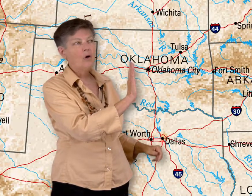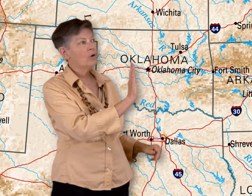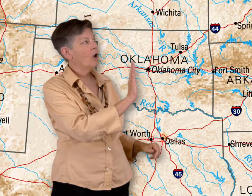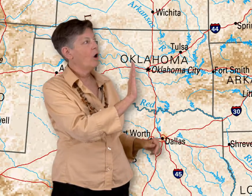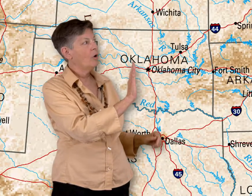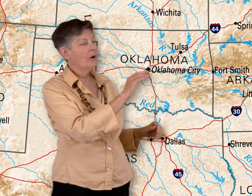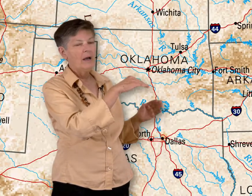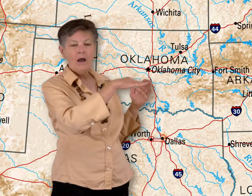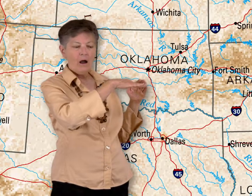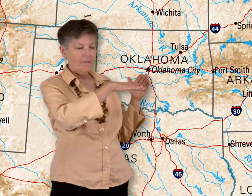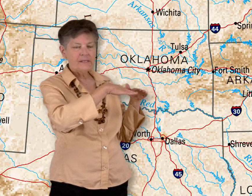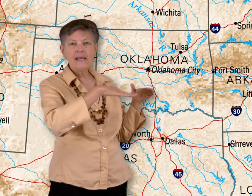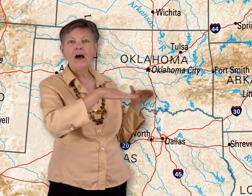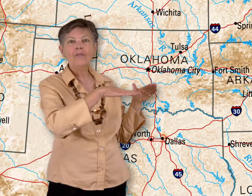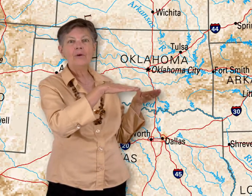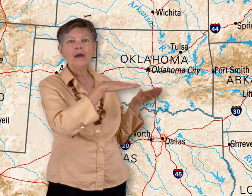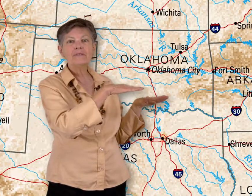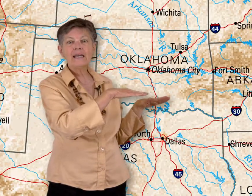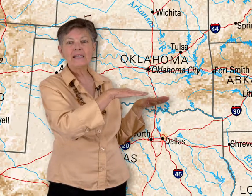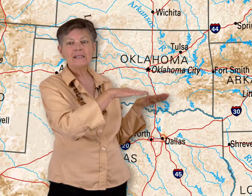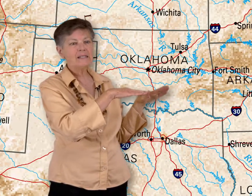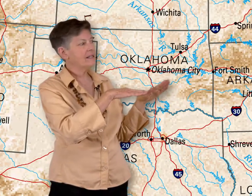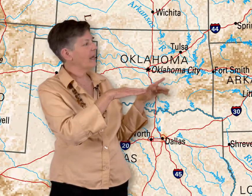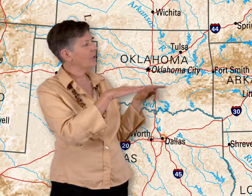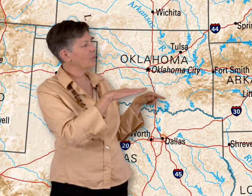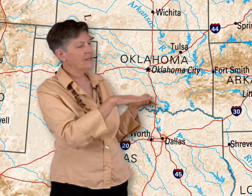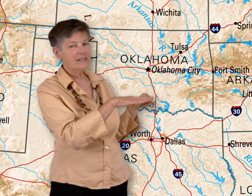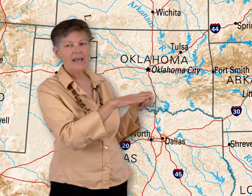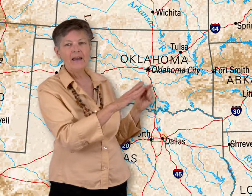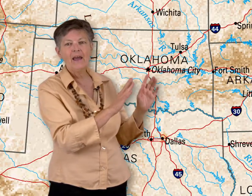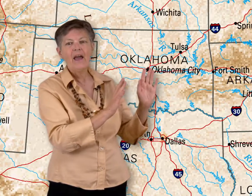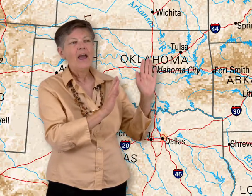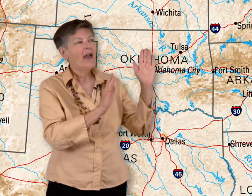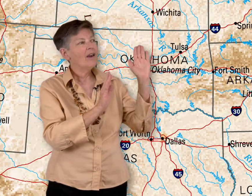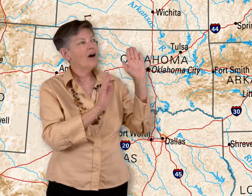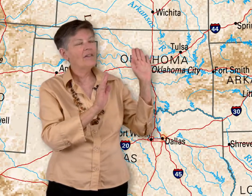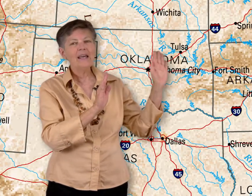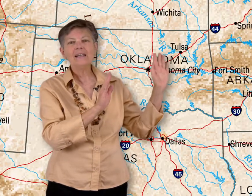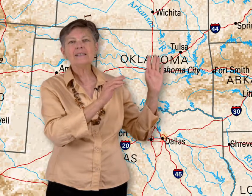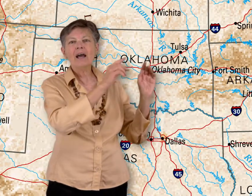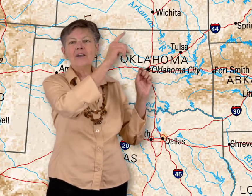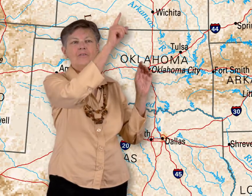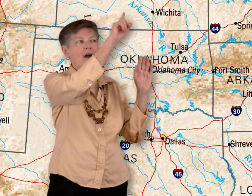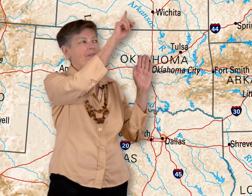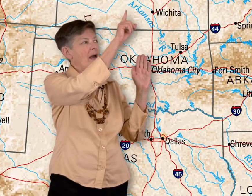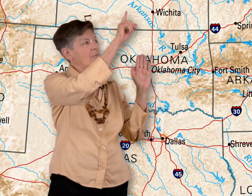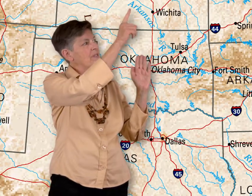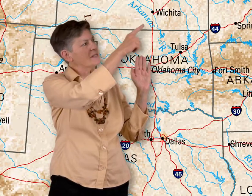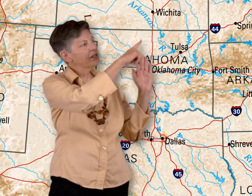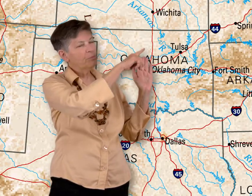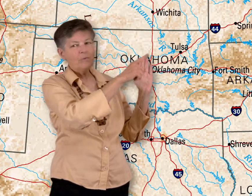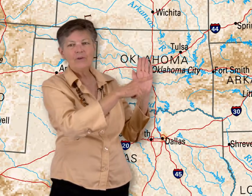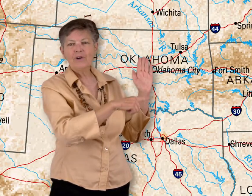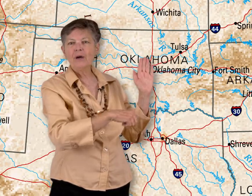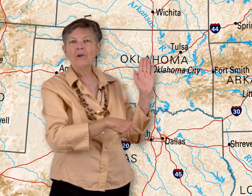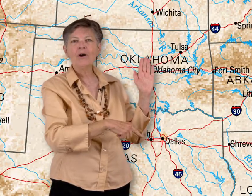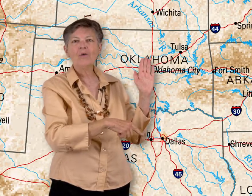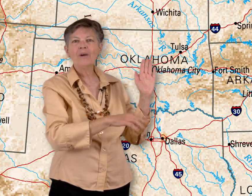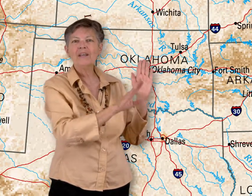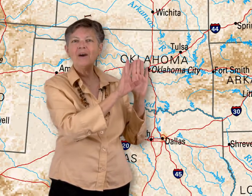Oklahoma, on the south you have Texas and Louisiana, and on the east side you've got that Mississippi River coming all the way down